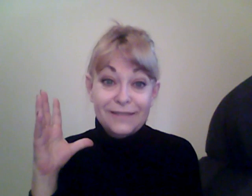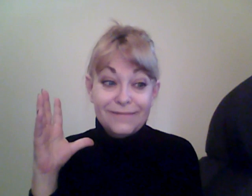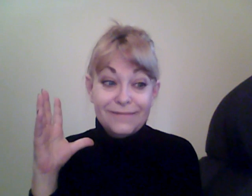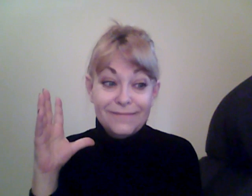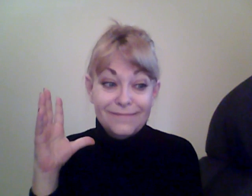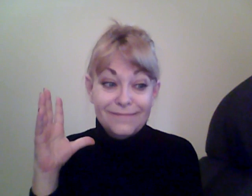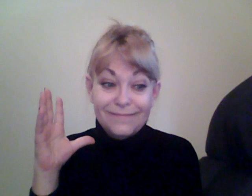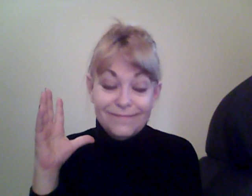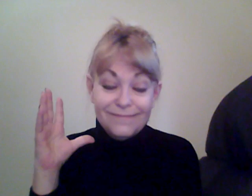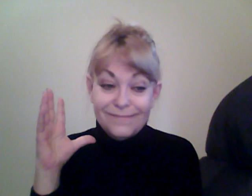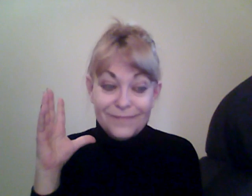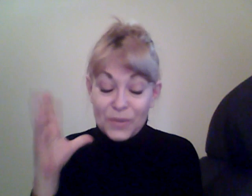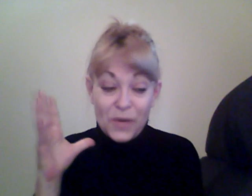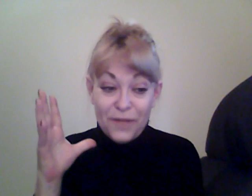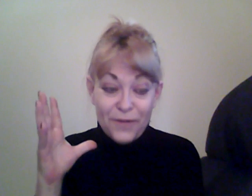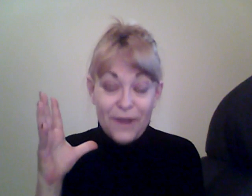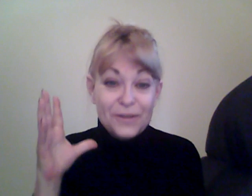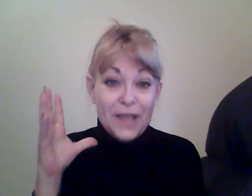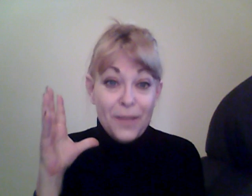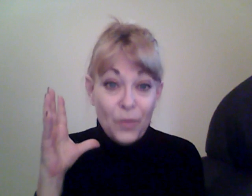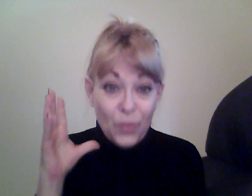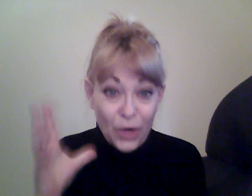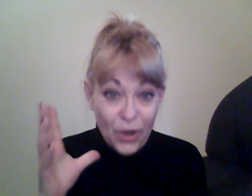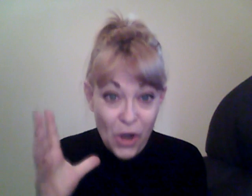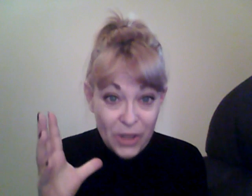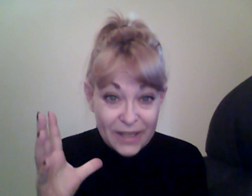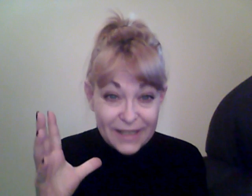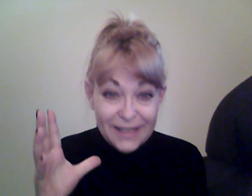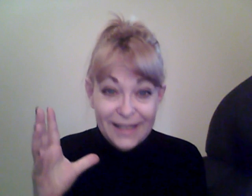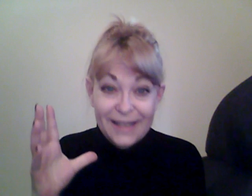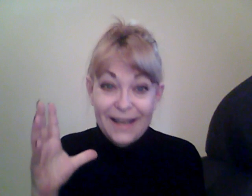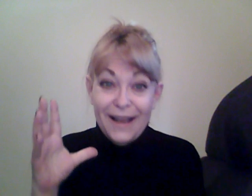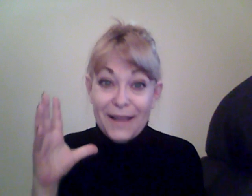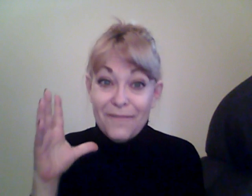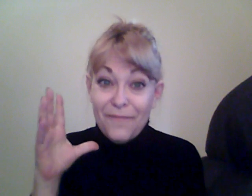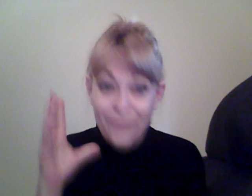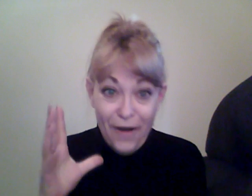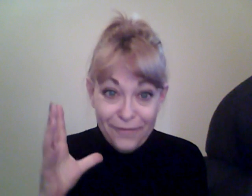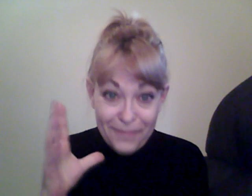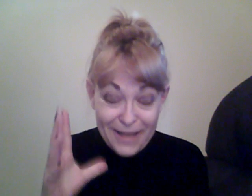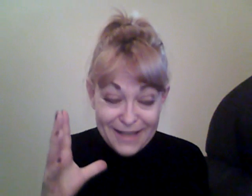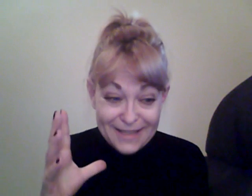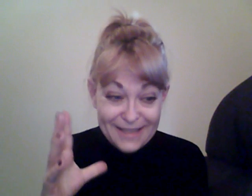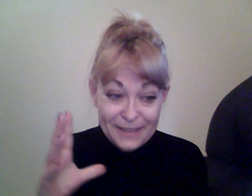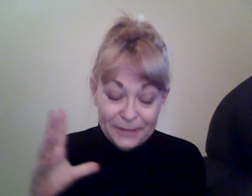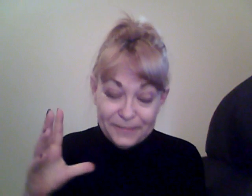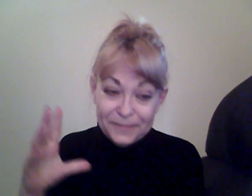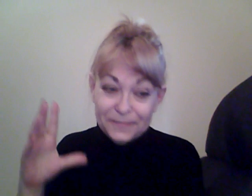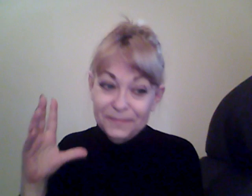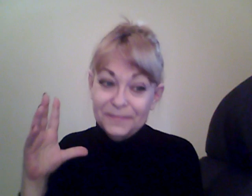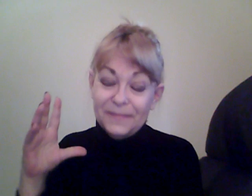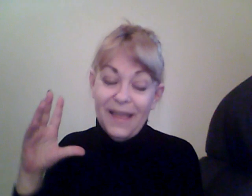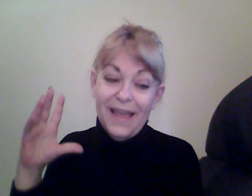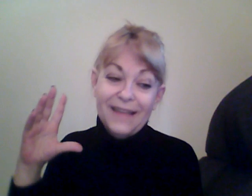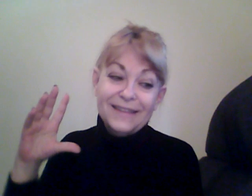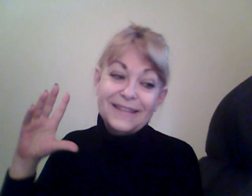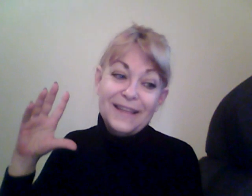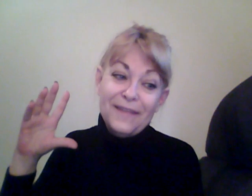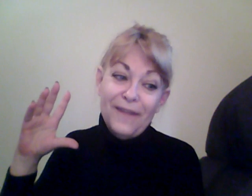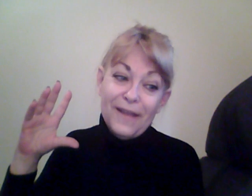24 hours. I'm a workaholic. I am far from lazy. And, uh, I,